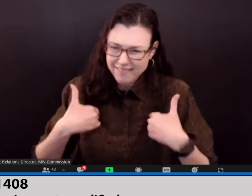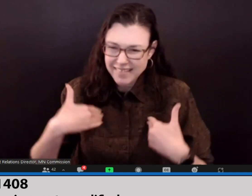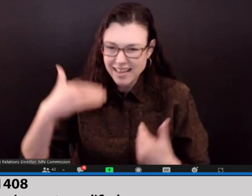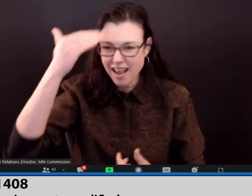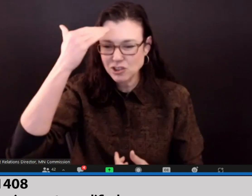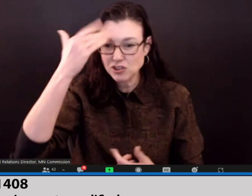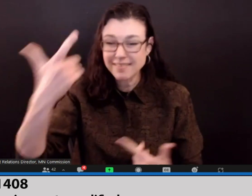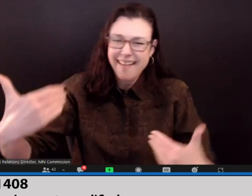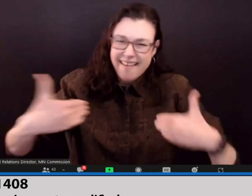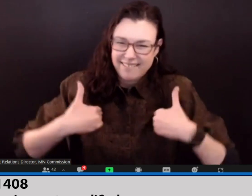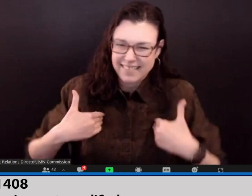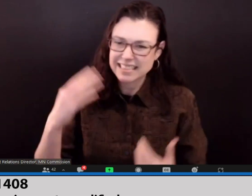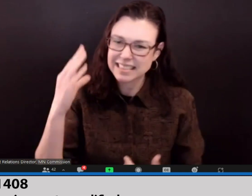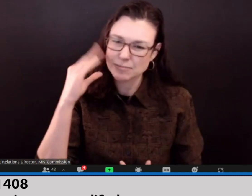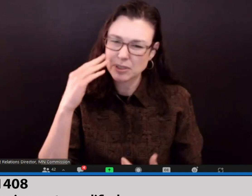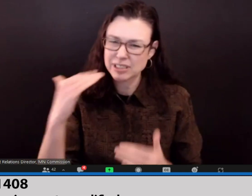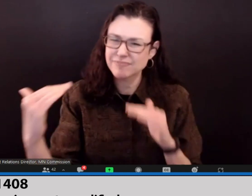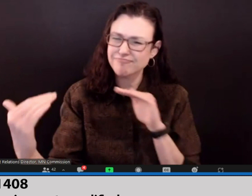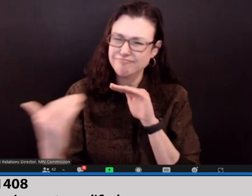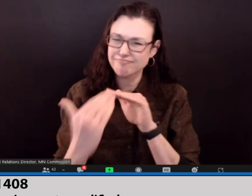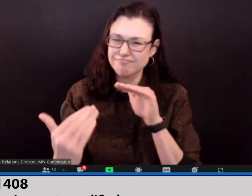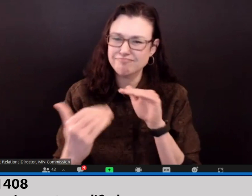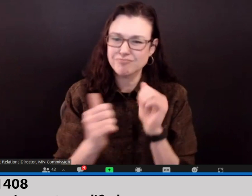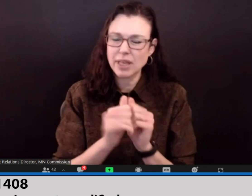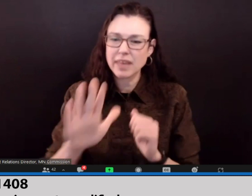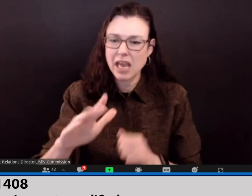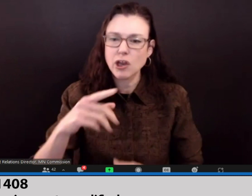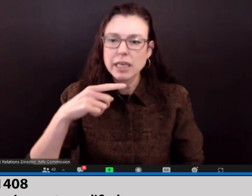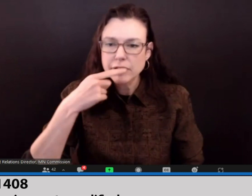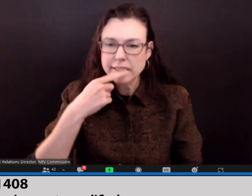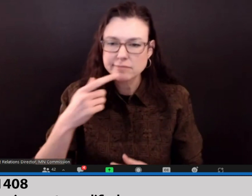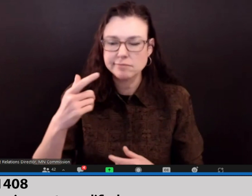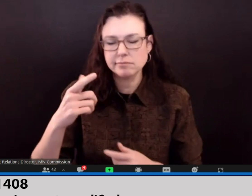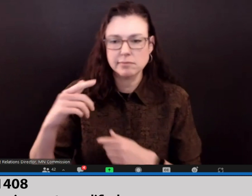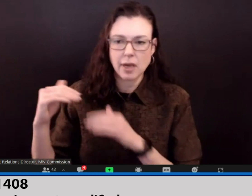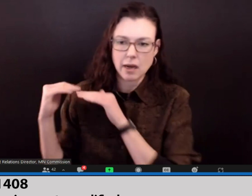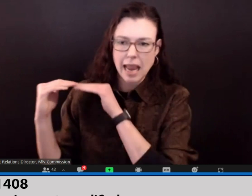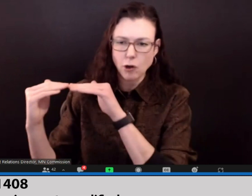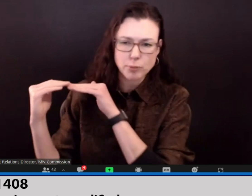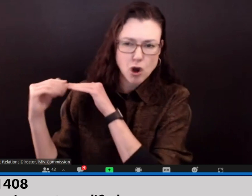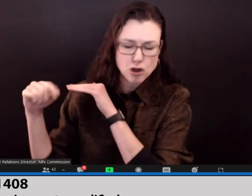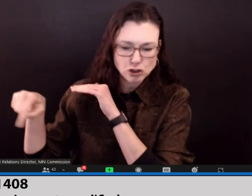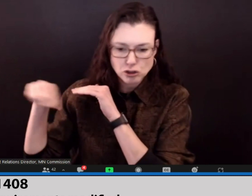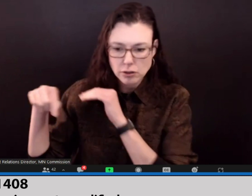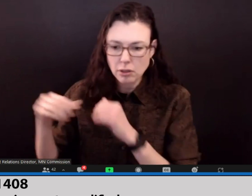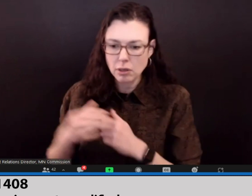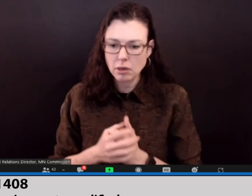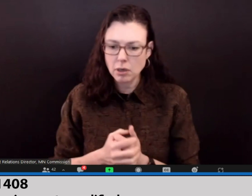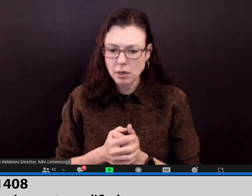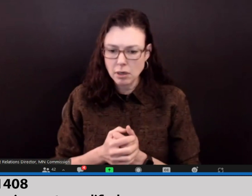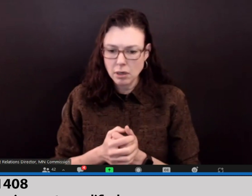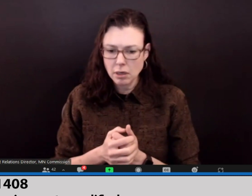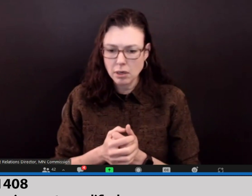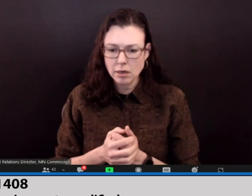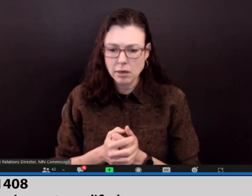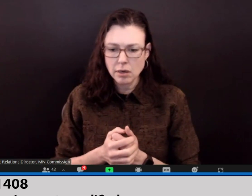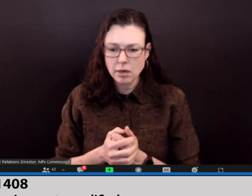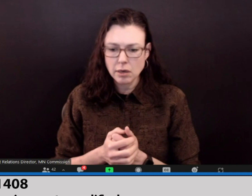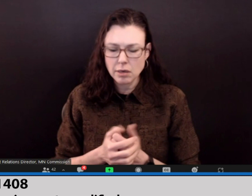CDIs have knowledge and experience that are on par with their hearing counterparts. And there's